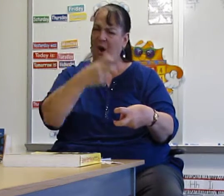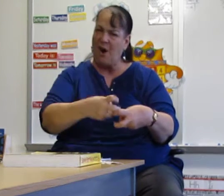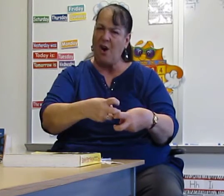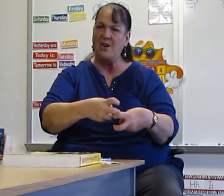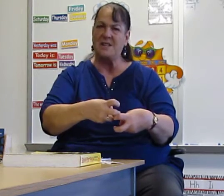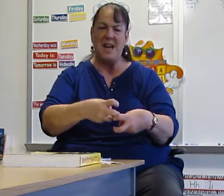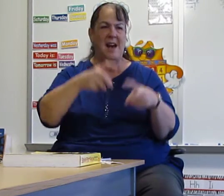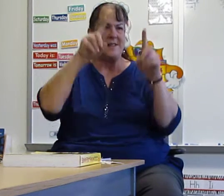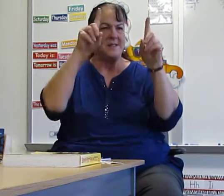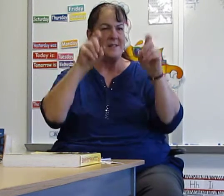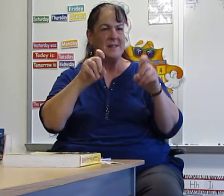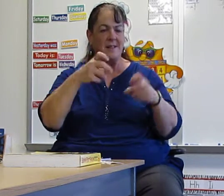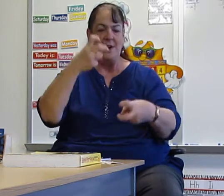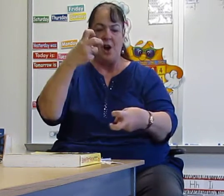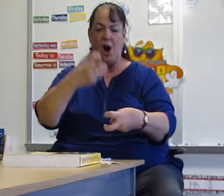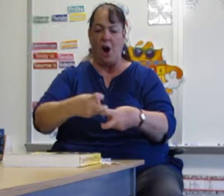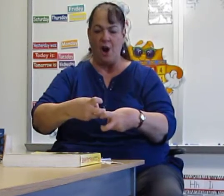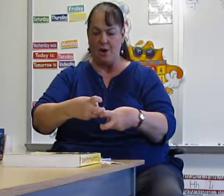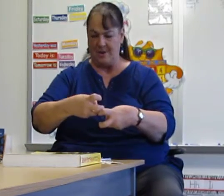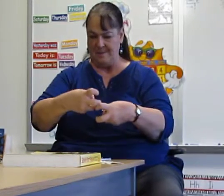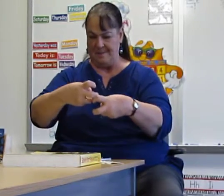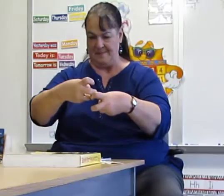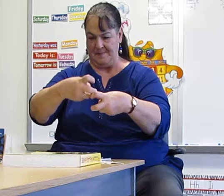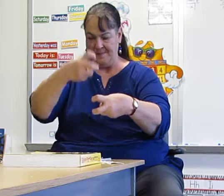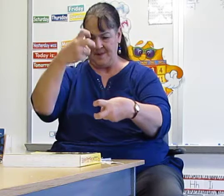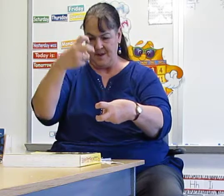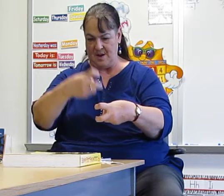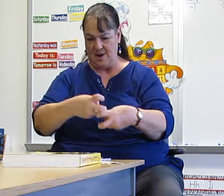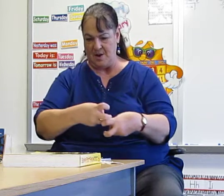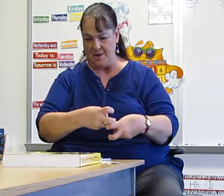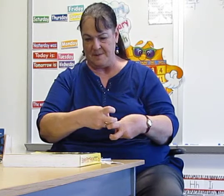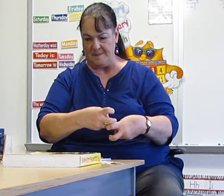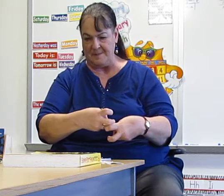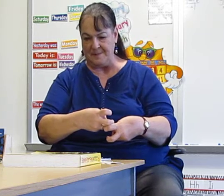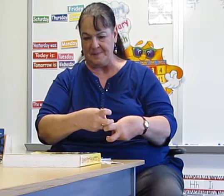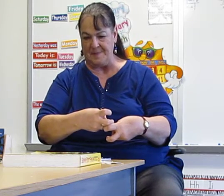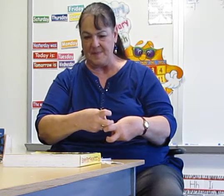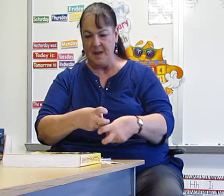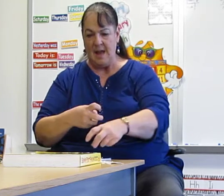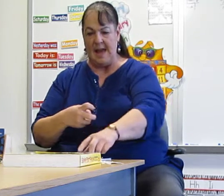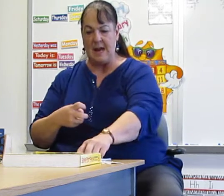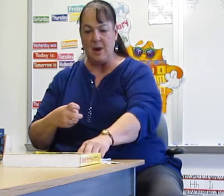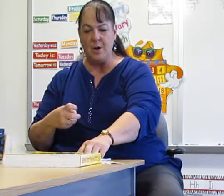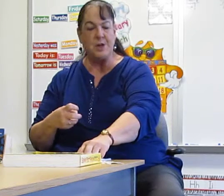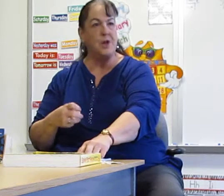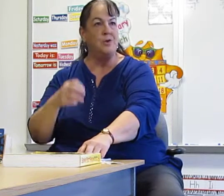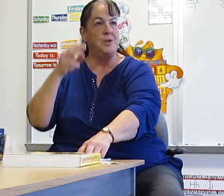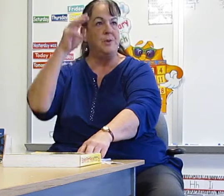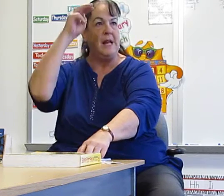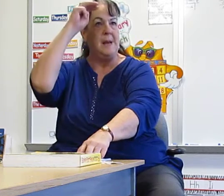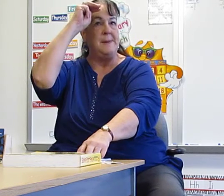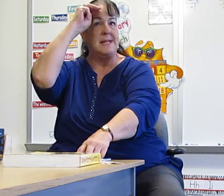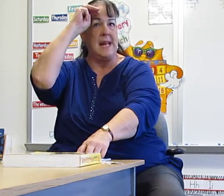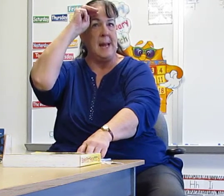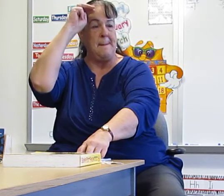hard test. Hard. Hard. And I already told you M is him,